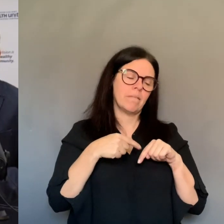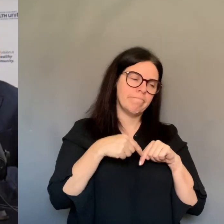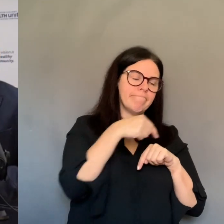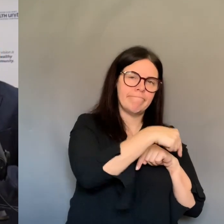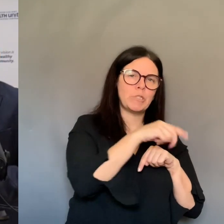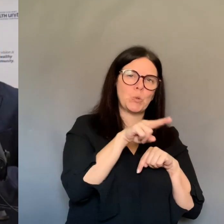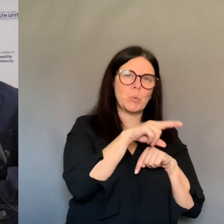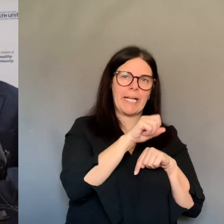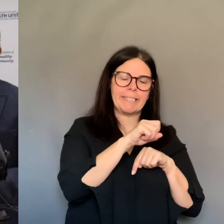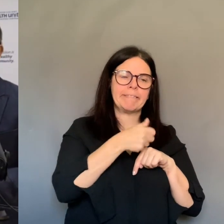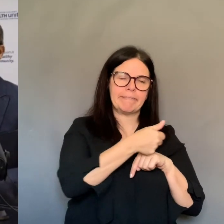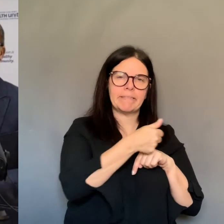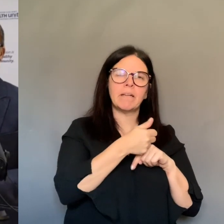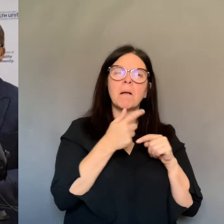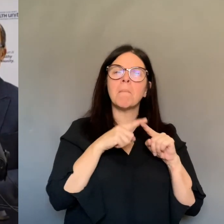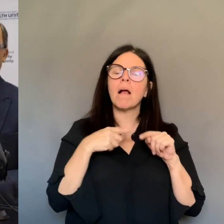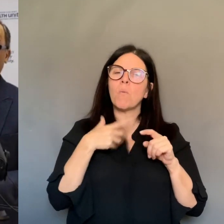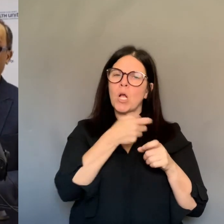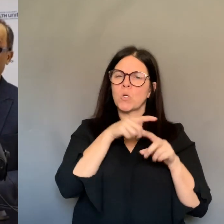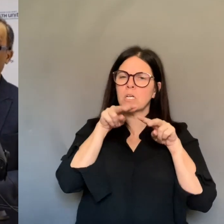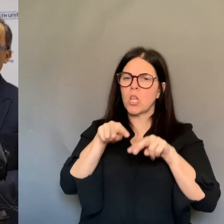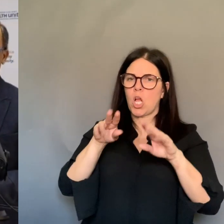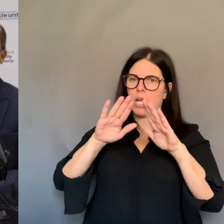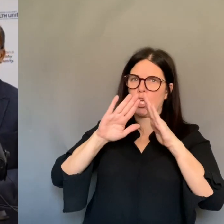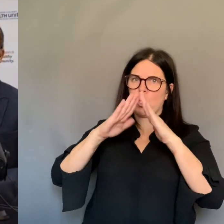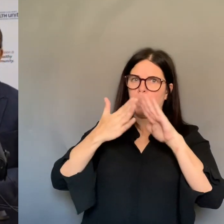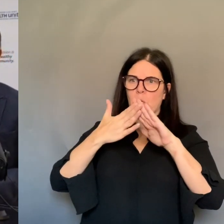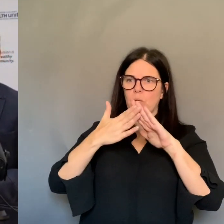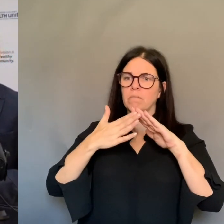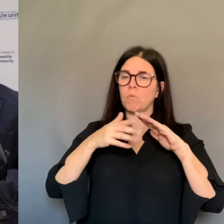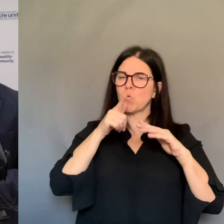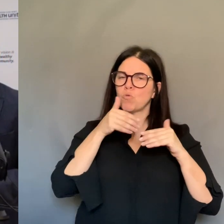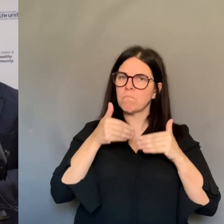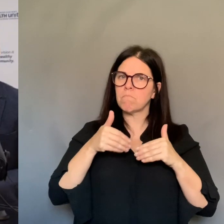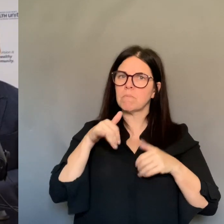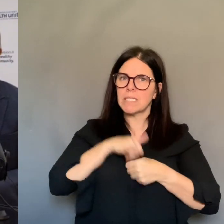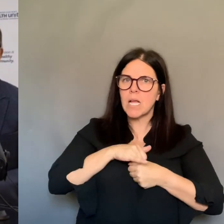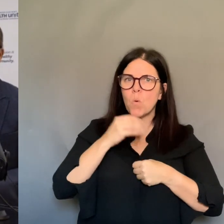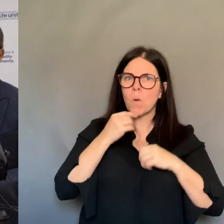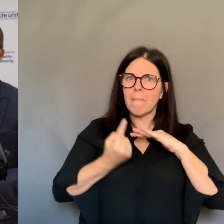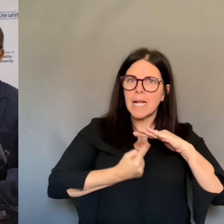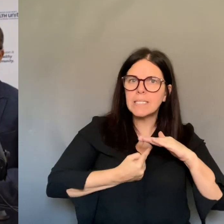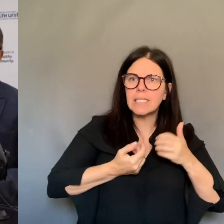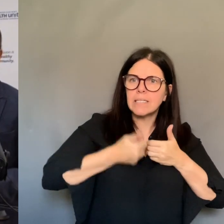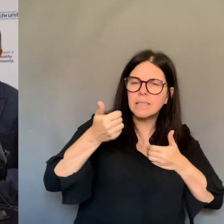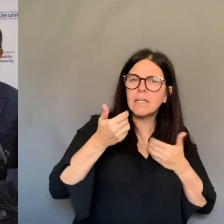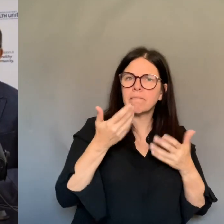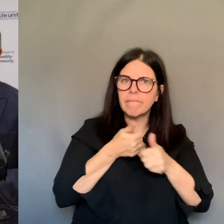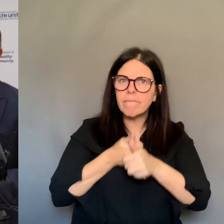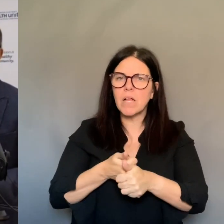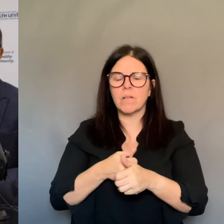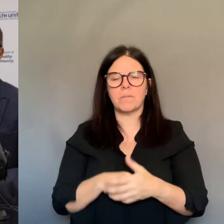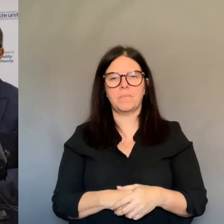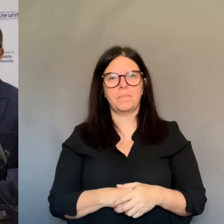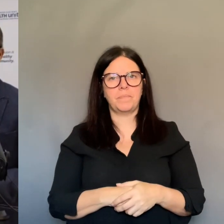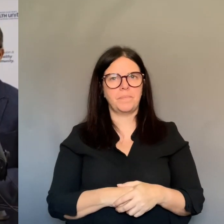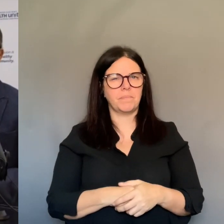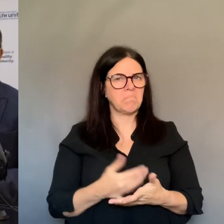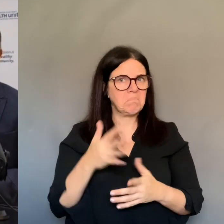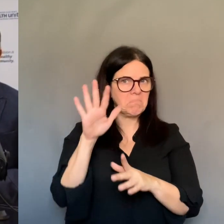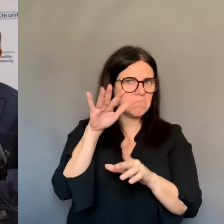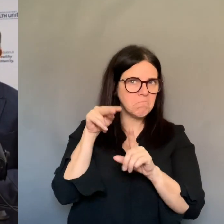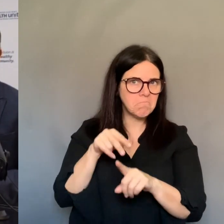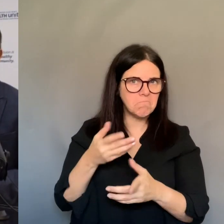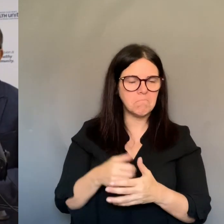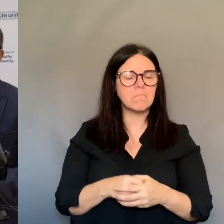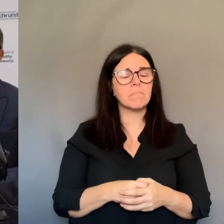Again, sometimes I like to be more optimistic. People are getting into that mindset. There are still people who are not following as many